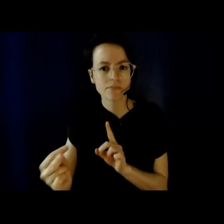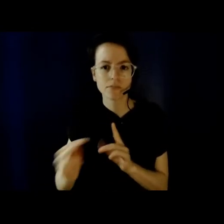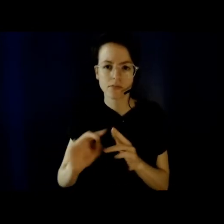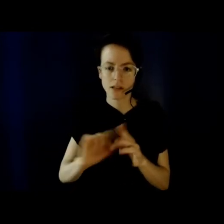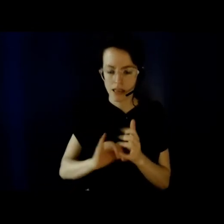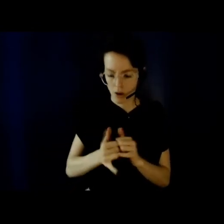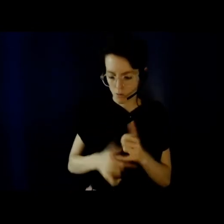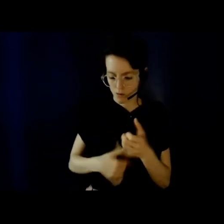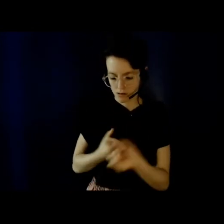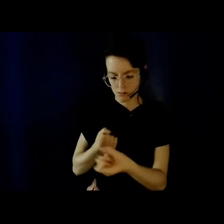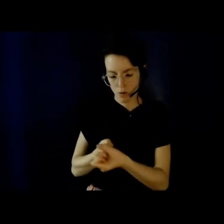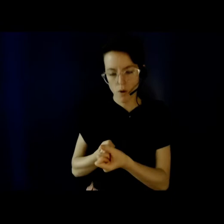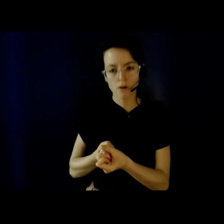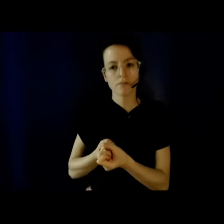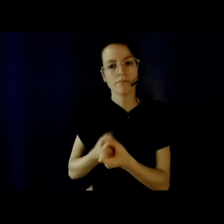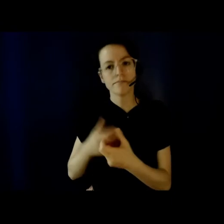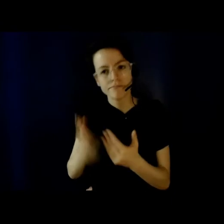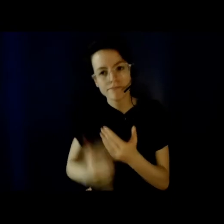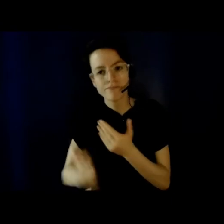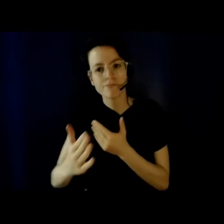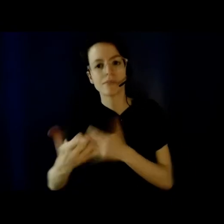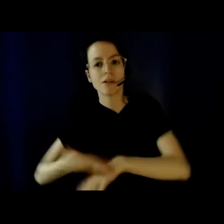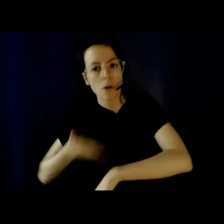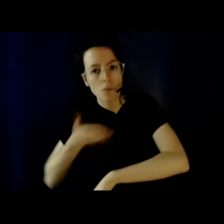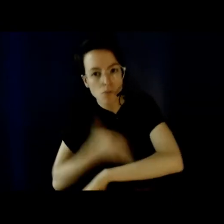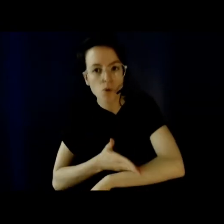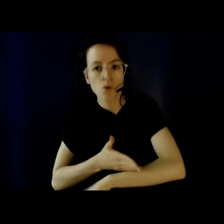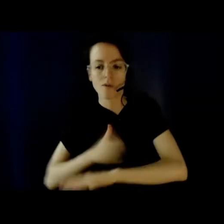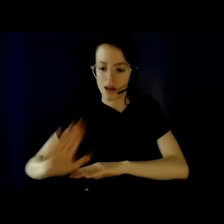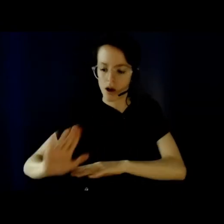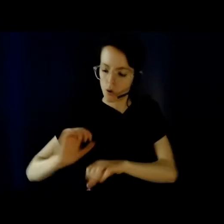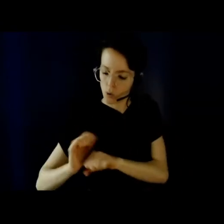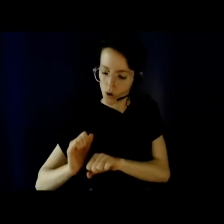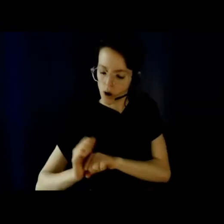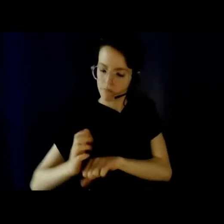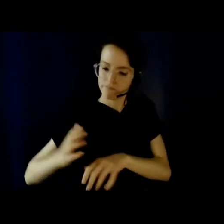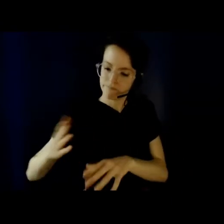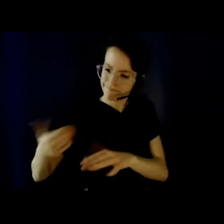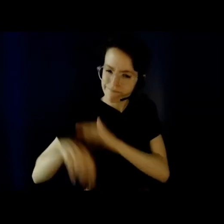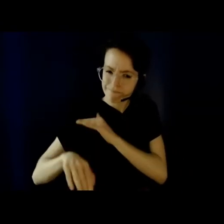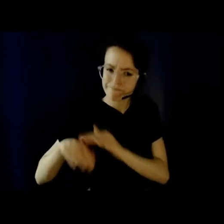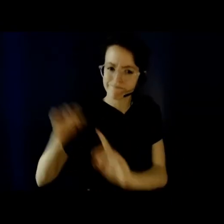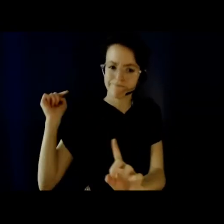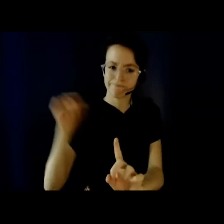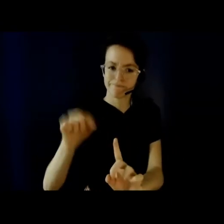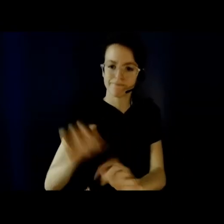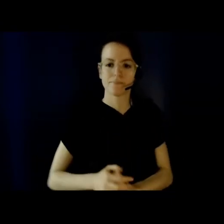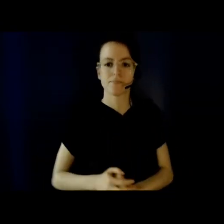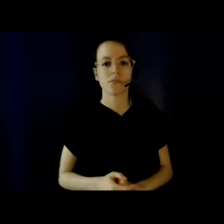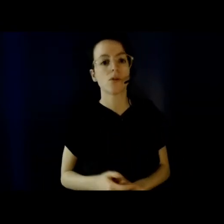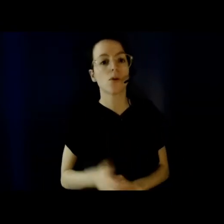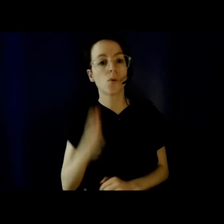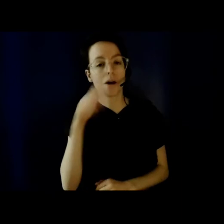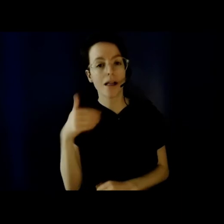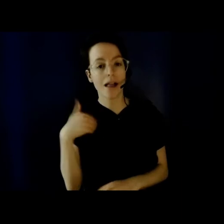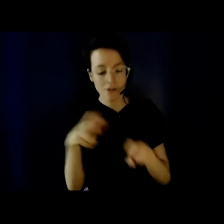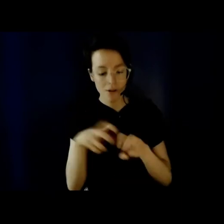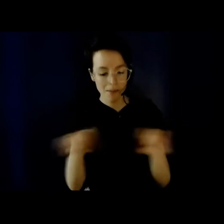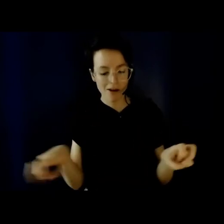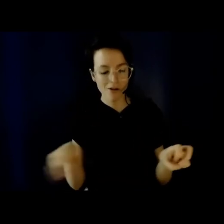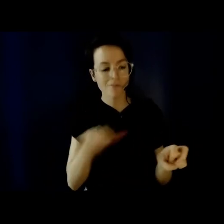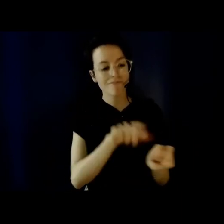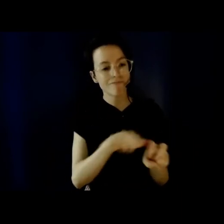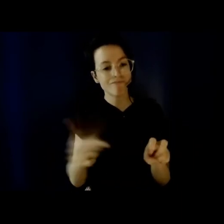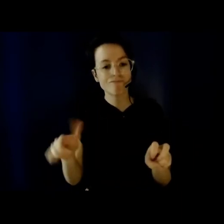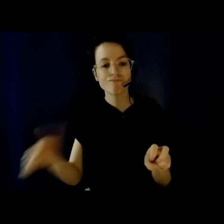accessible? So in the rest of the workshop, our three panelists will address these questions and each panelist will present for about 10